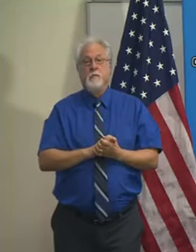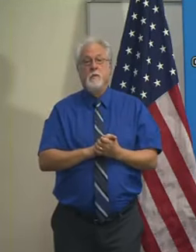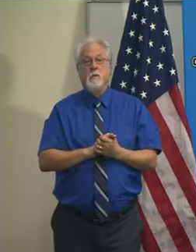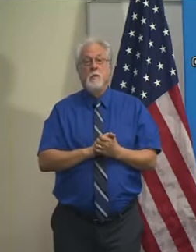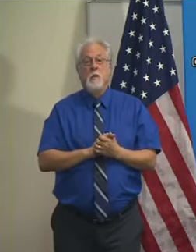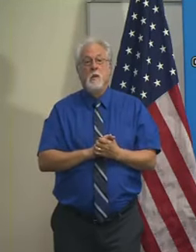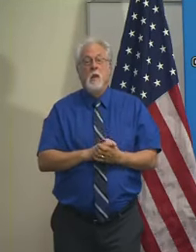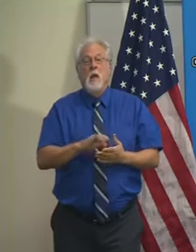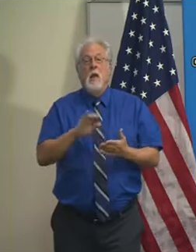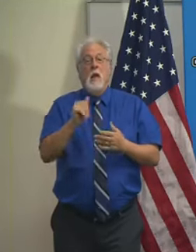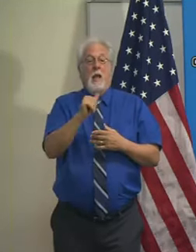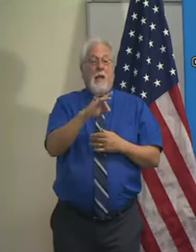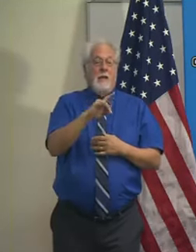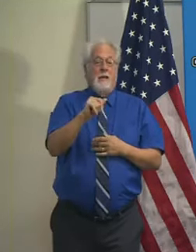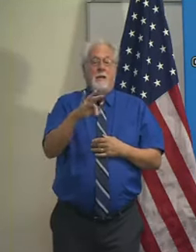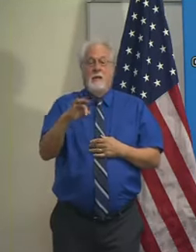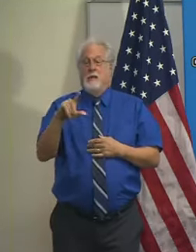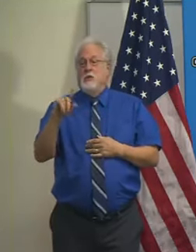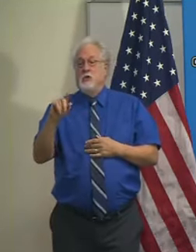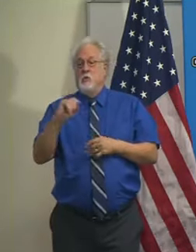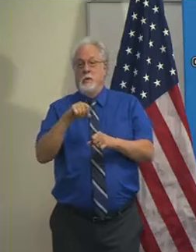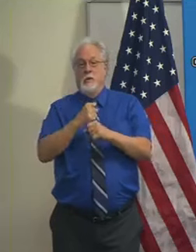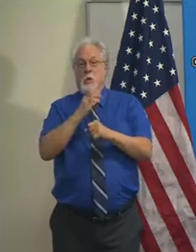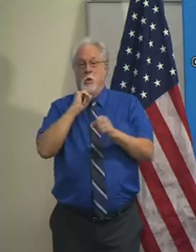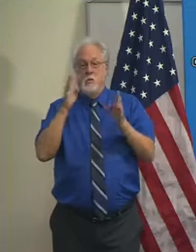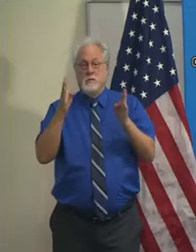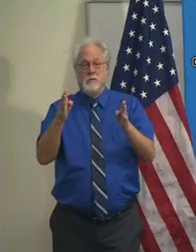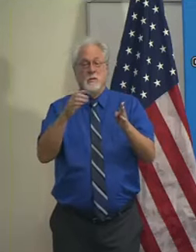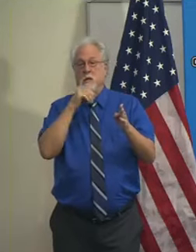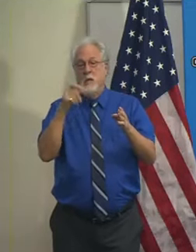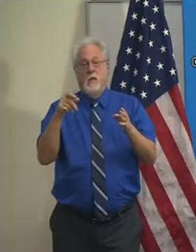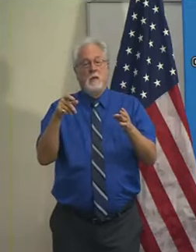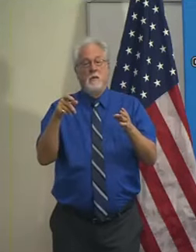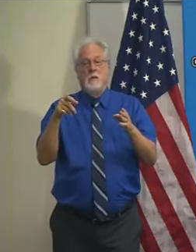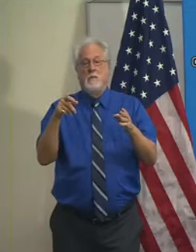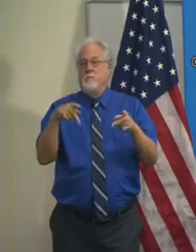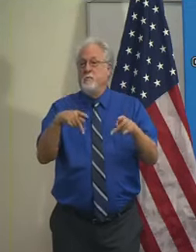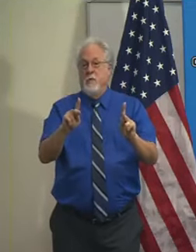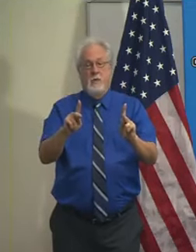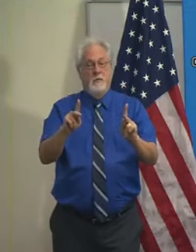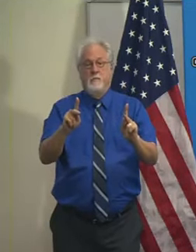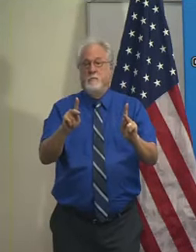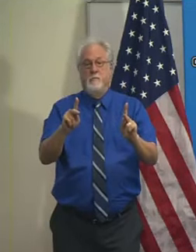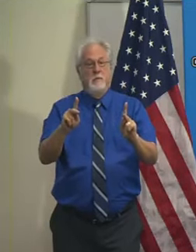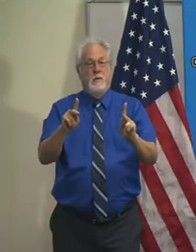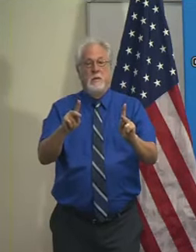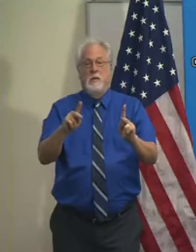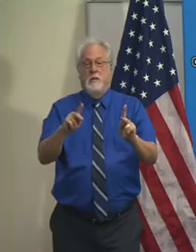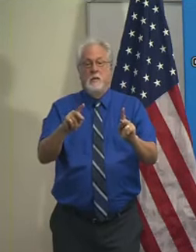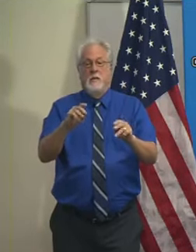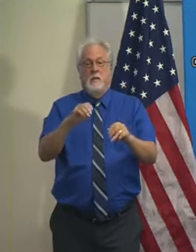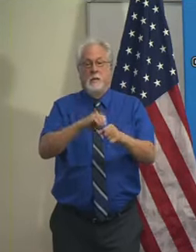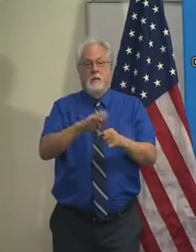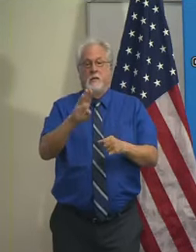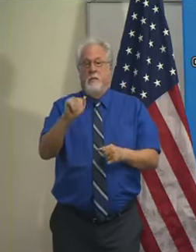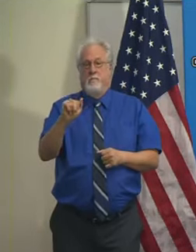So those 18, 19 and 20-year-olds will not be permitted in the bars.